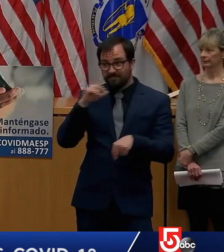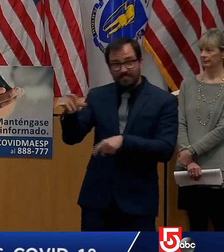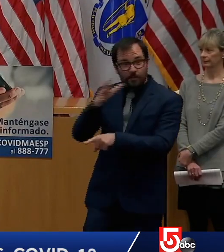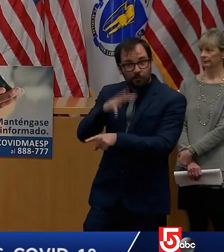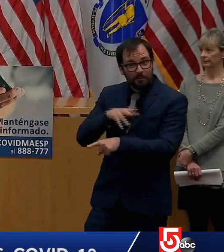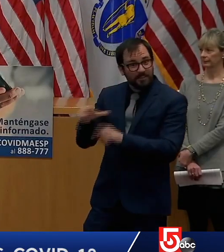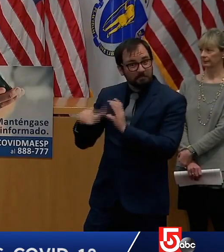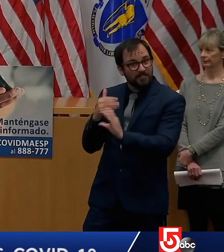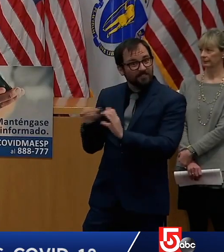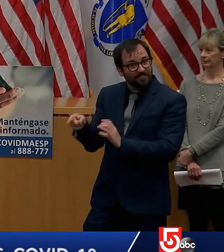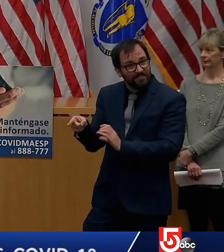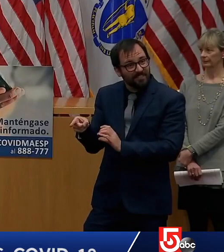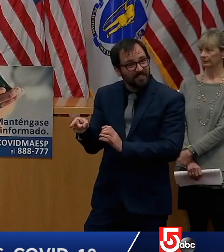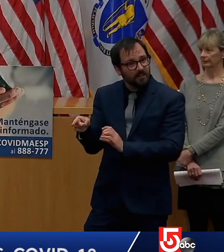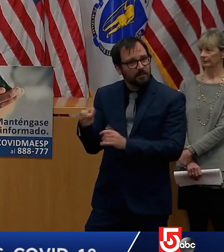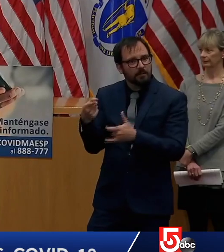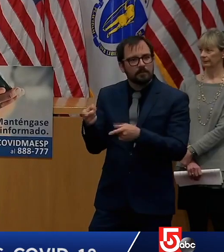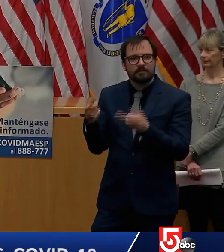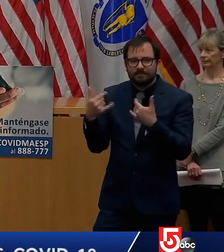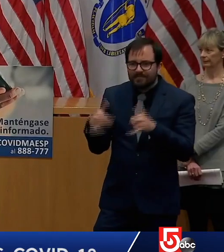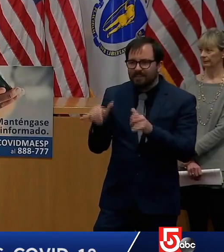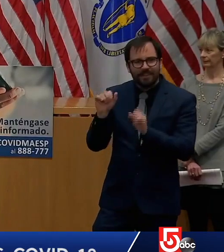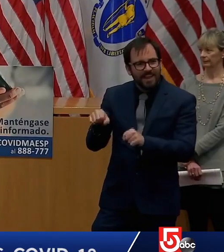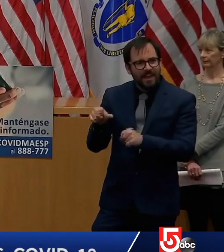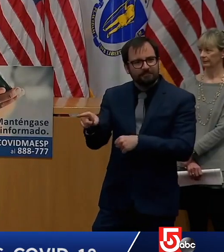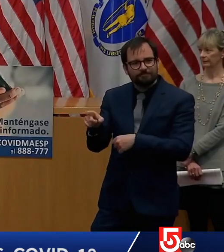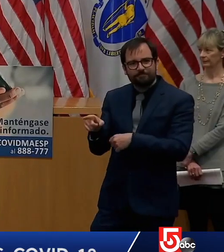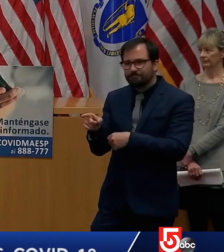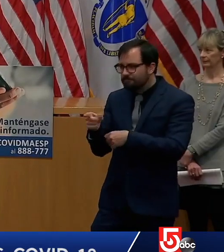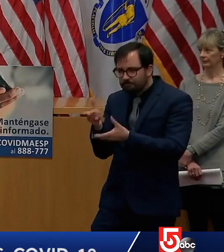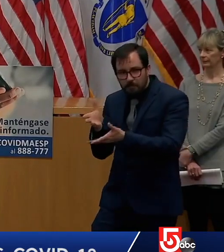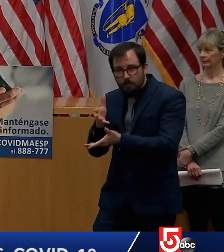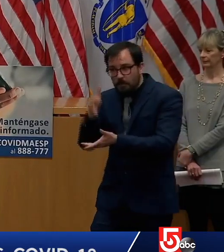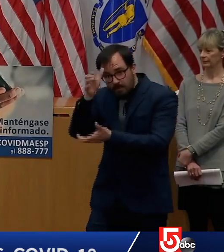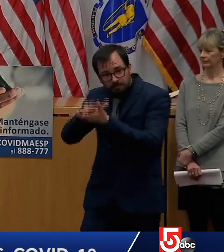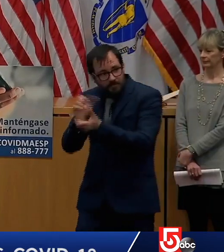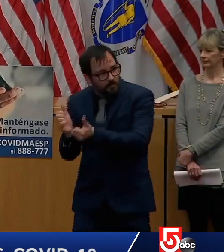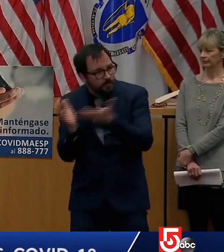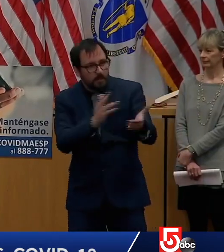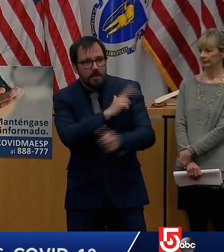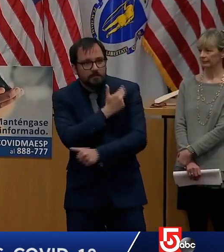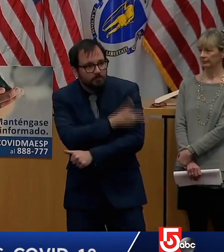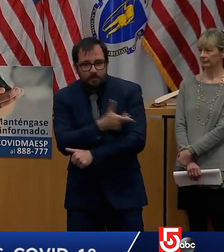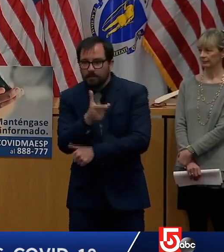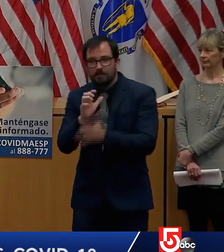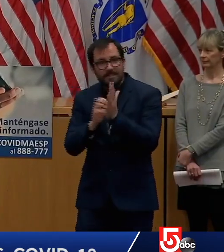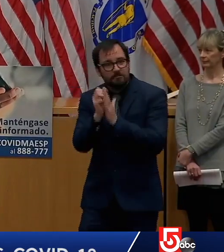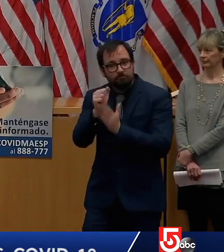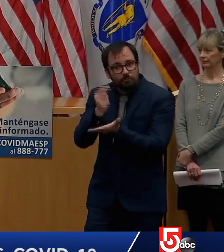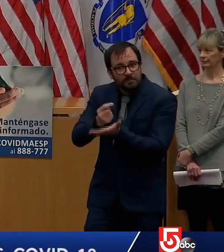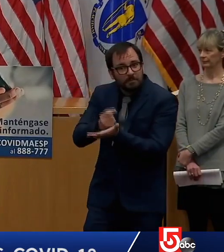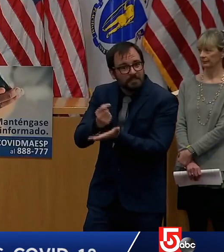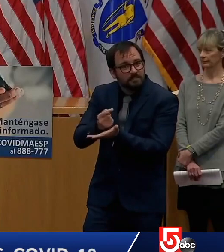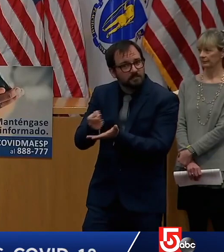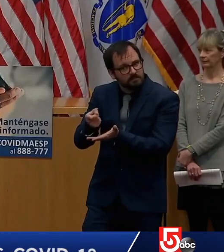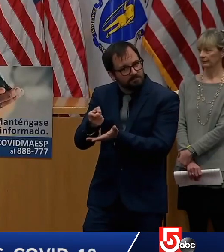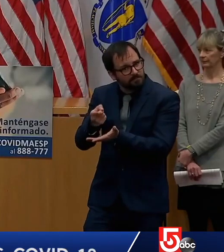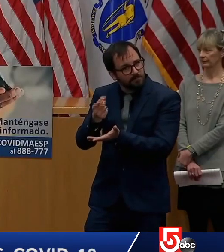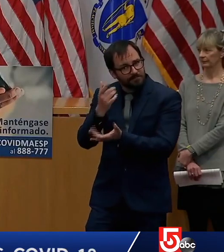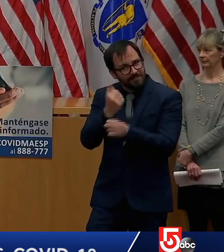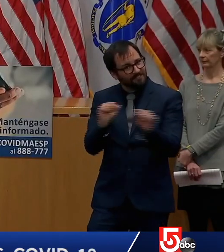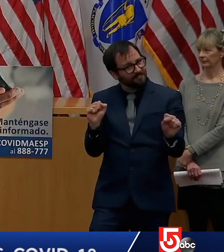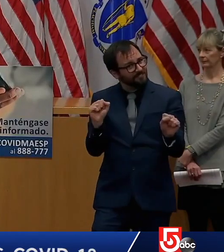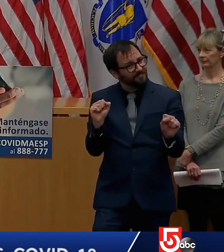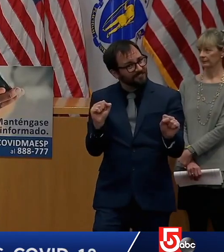get her husband into the hospital for cancer treatment and do so safely and we're doing it so public servants like that